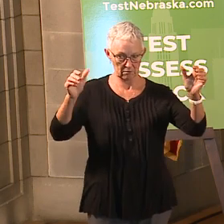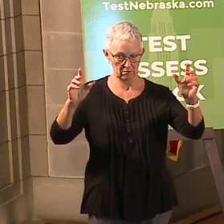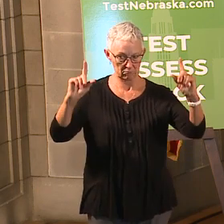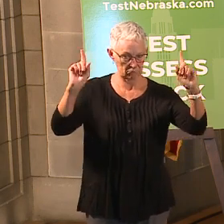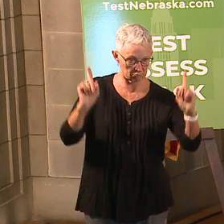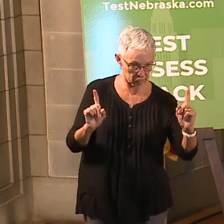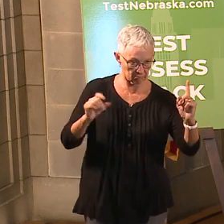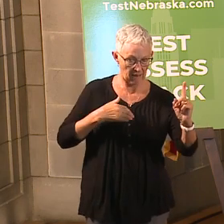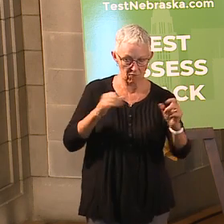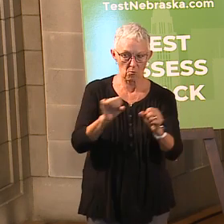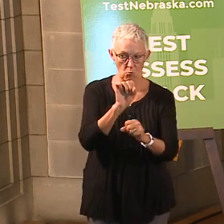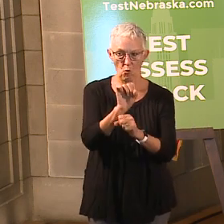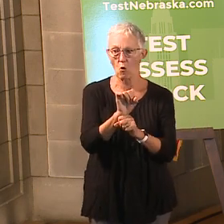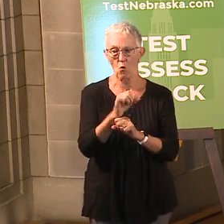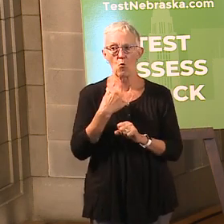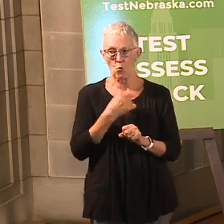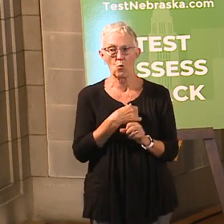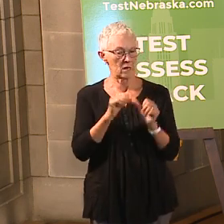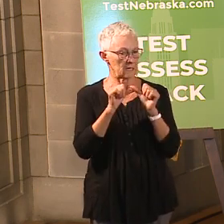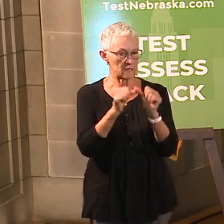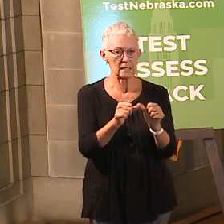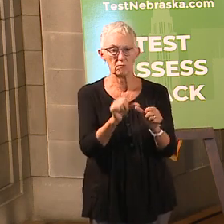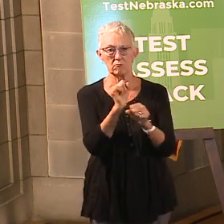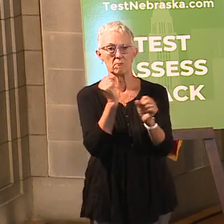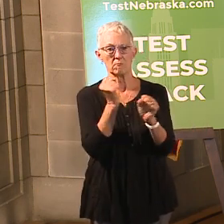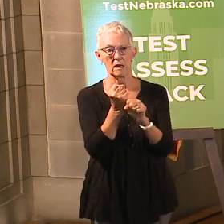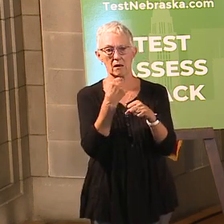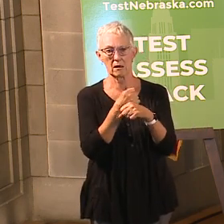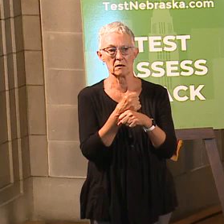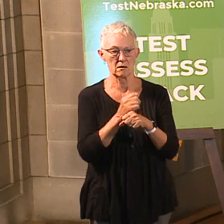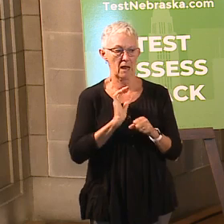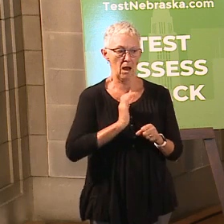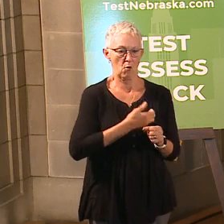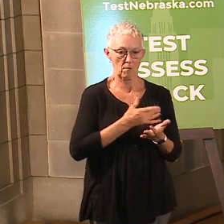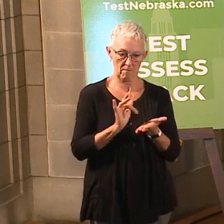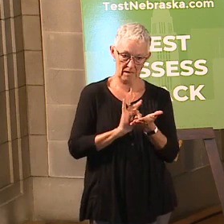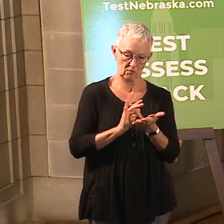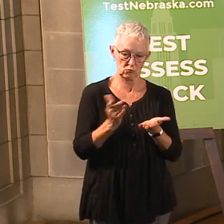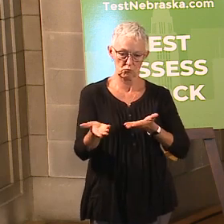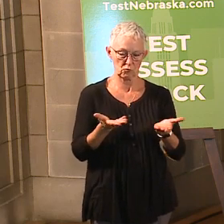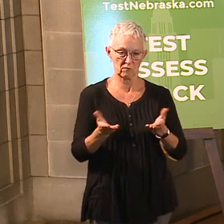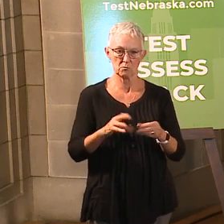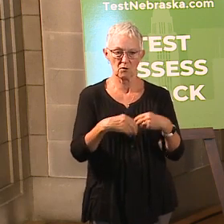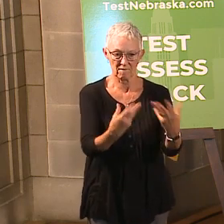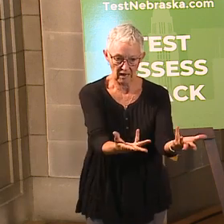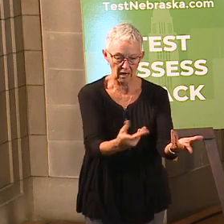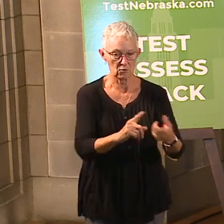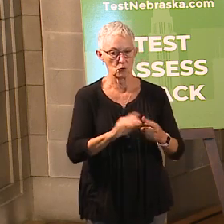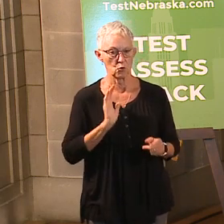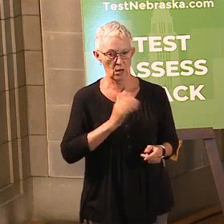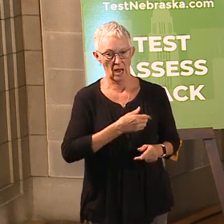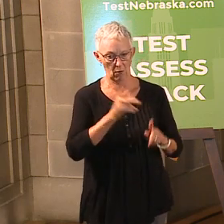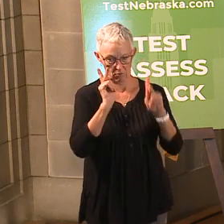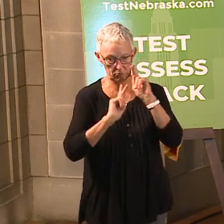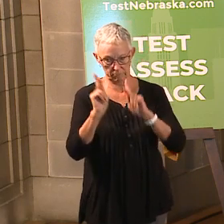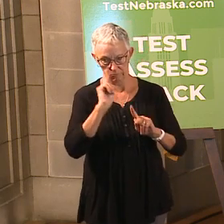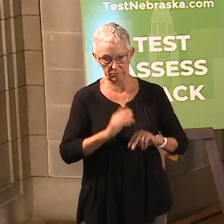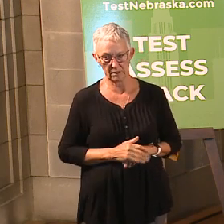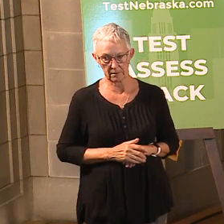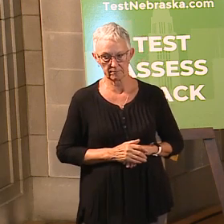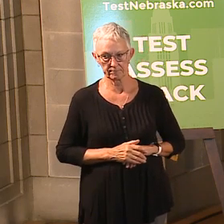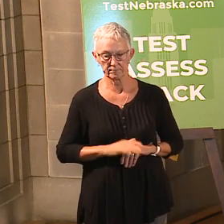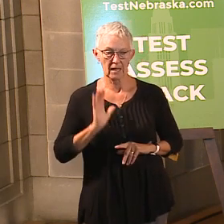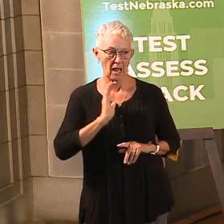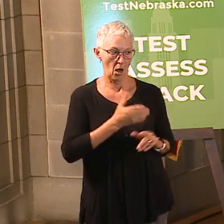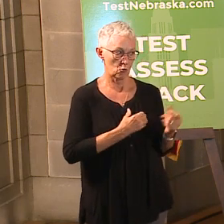And we continue to meet the ongoing needs of our members, stakeholders, and communities. Our support for the governor's successful COVID